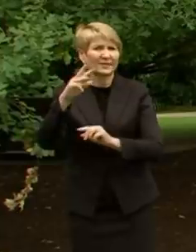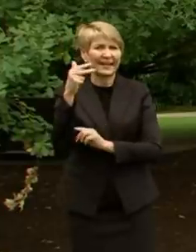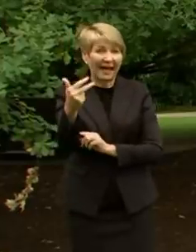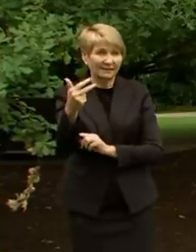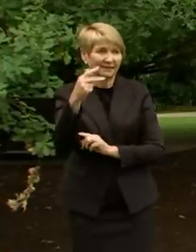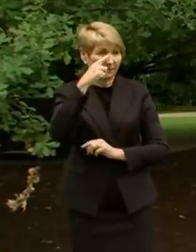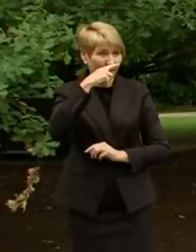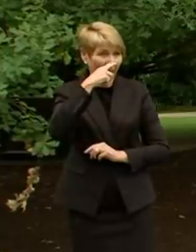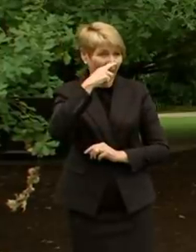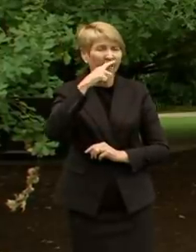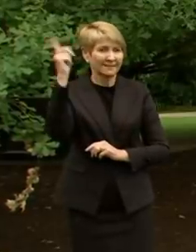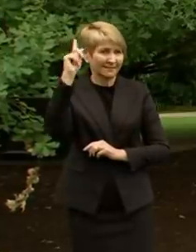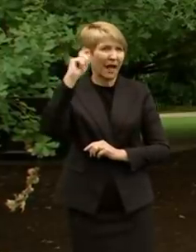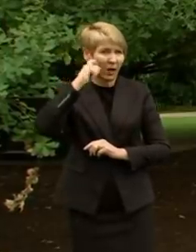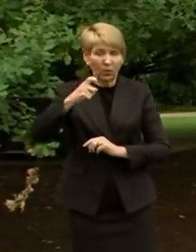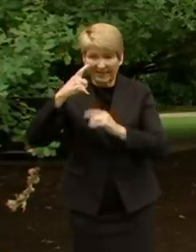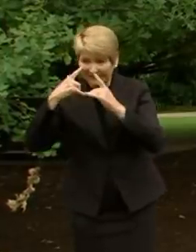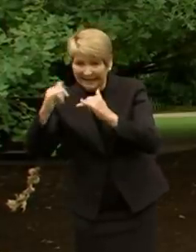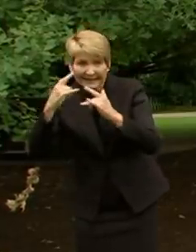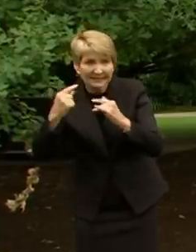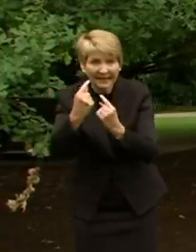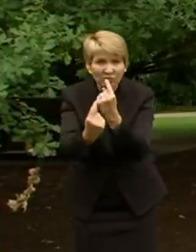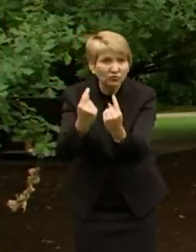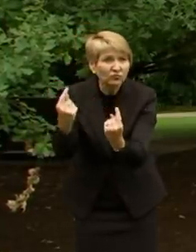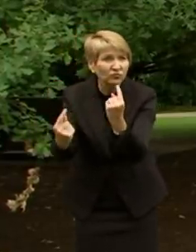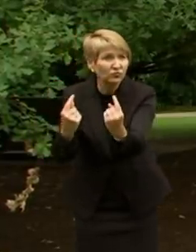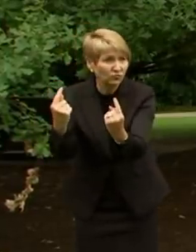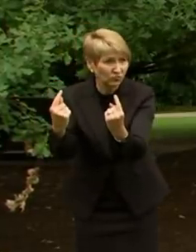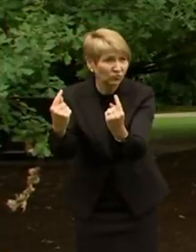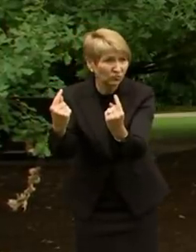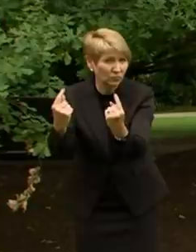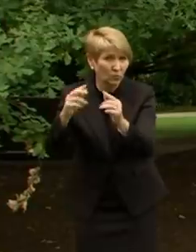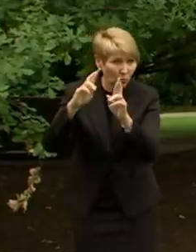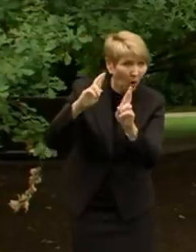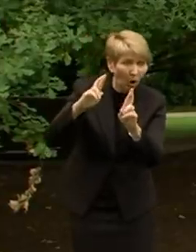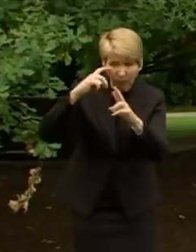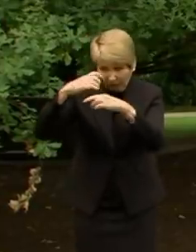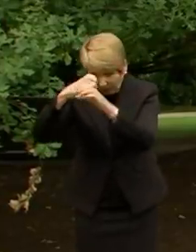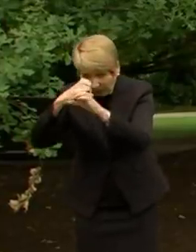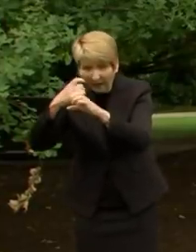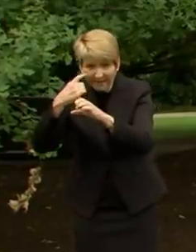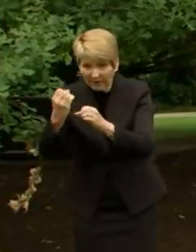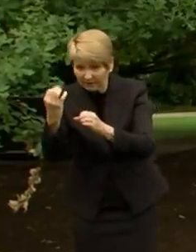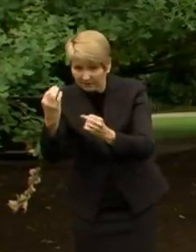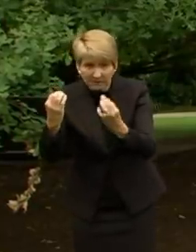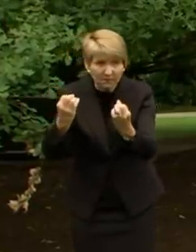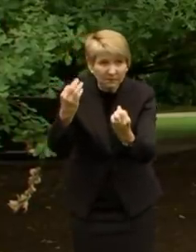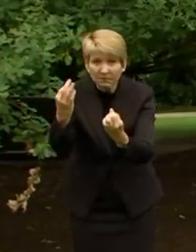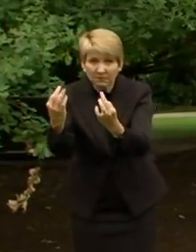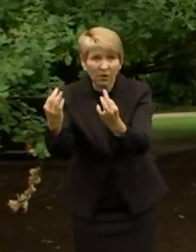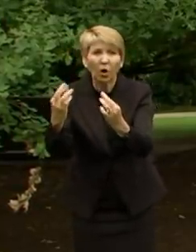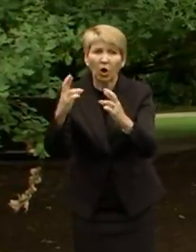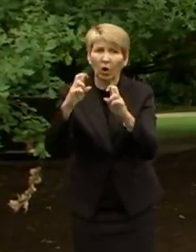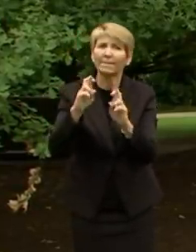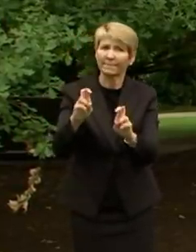of our efforts today and we hope to be able to report negative results and all results, I should say,